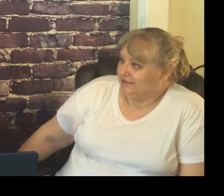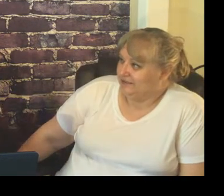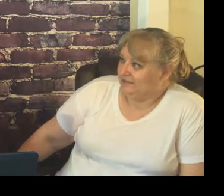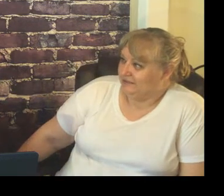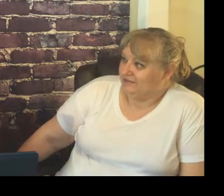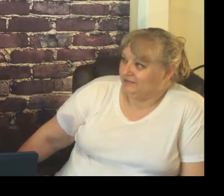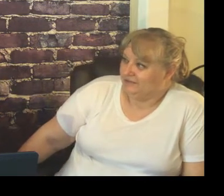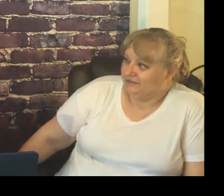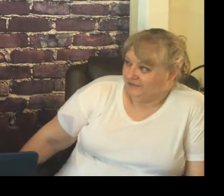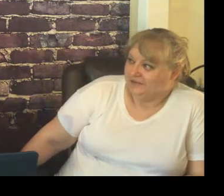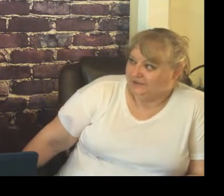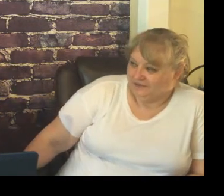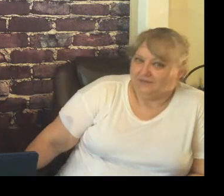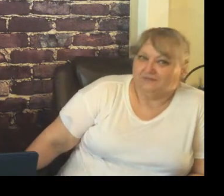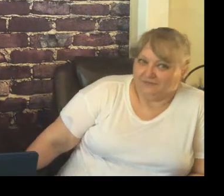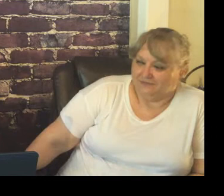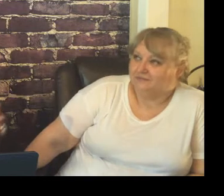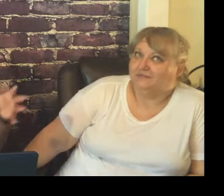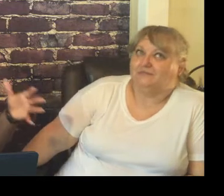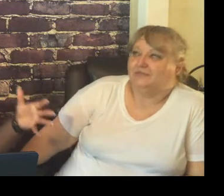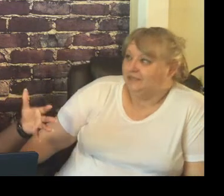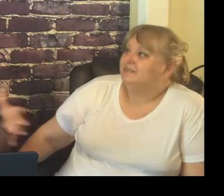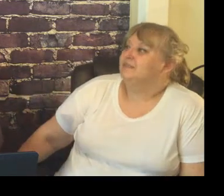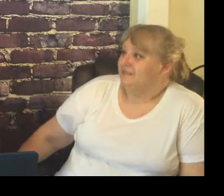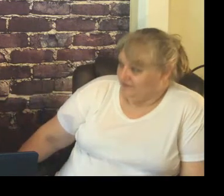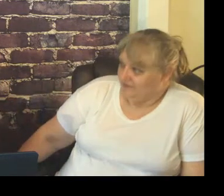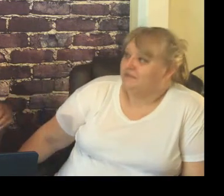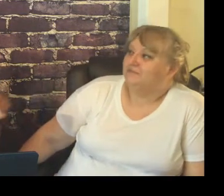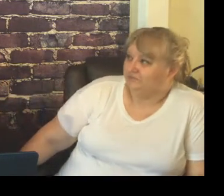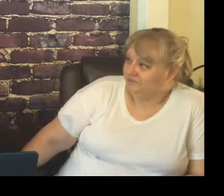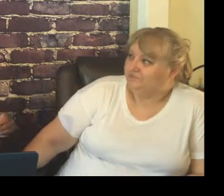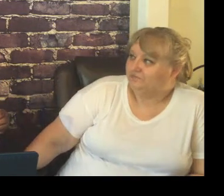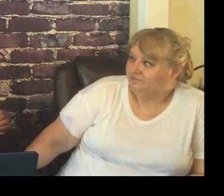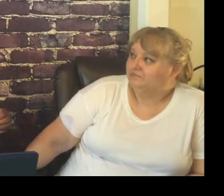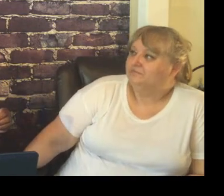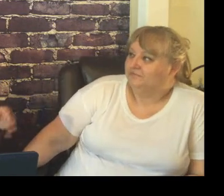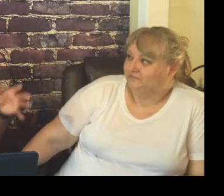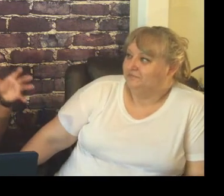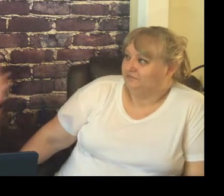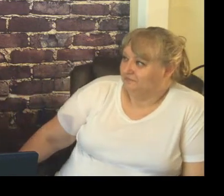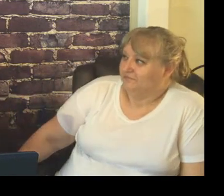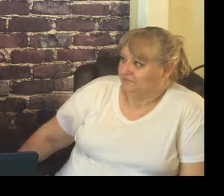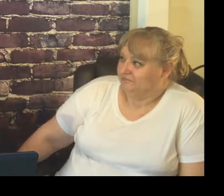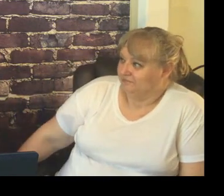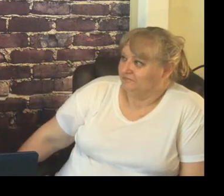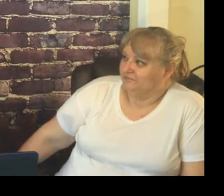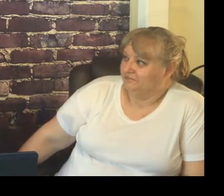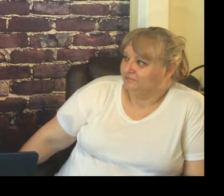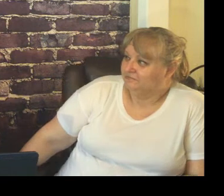of how you want your classroom to look you have to have all those things together and that makes up your classroom management